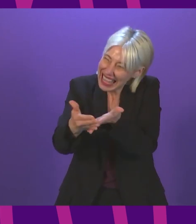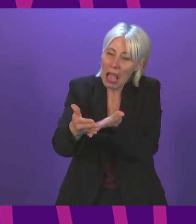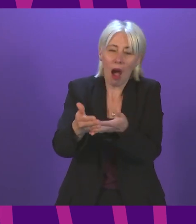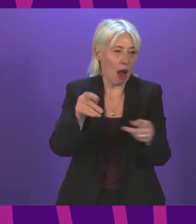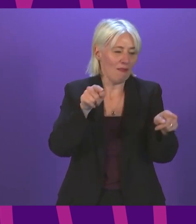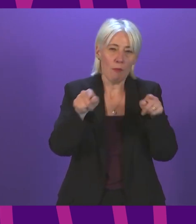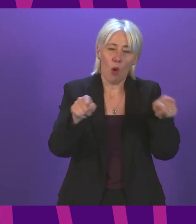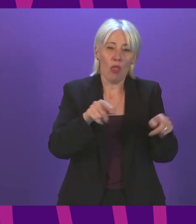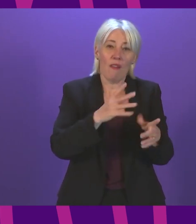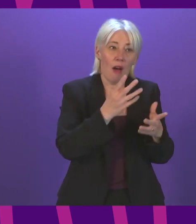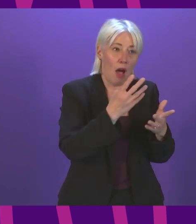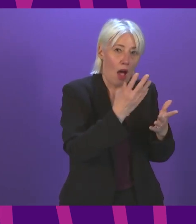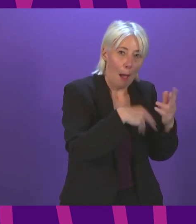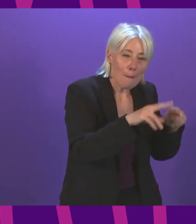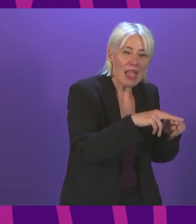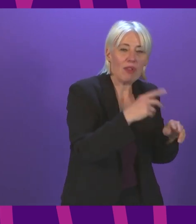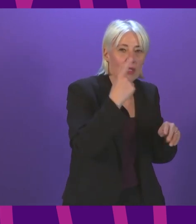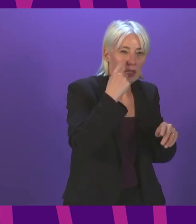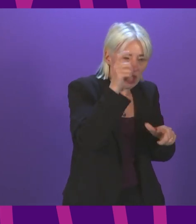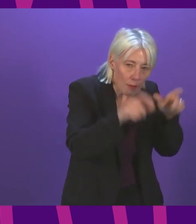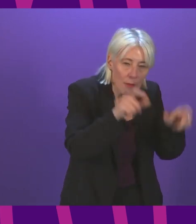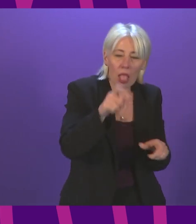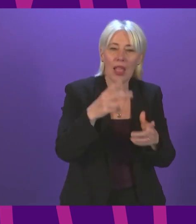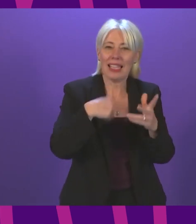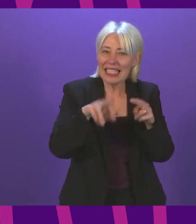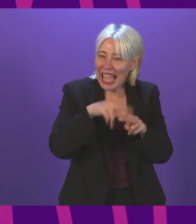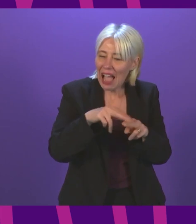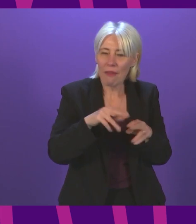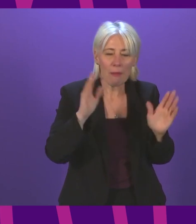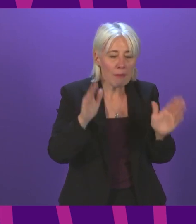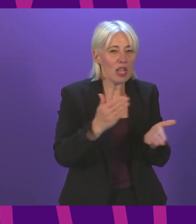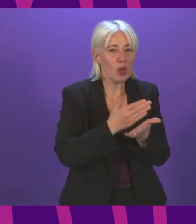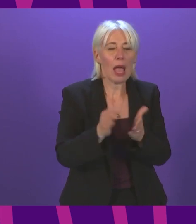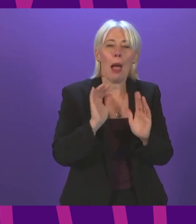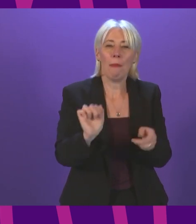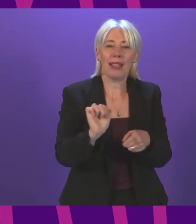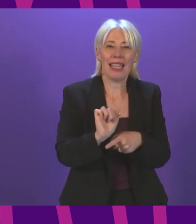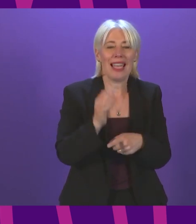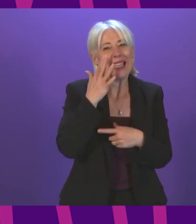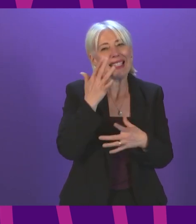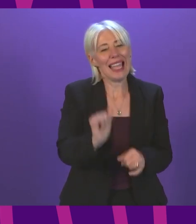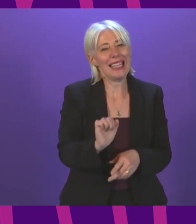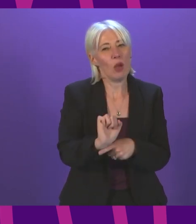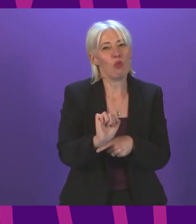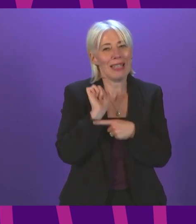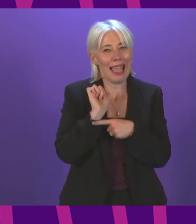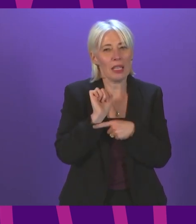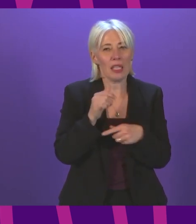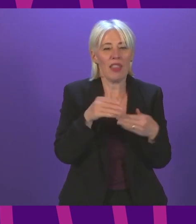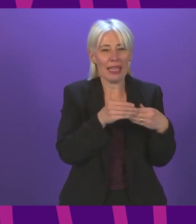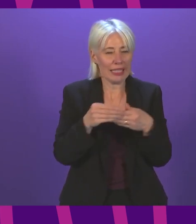parents and young people and staff as possible, but it is driven, of course, by Test and Protect and the work that they are doing.